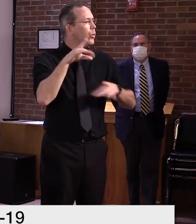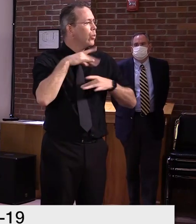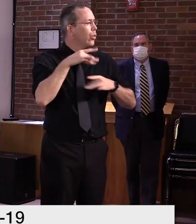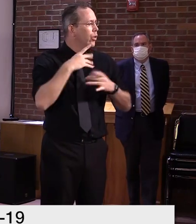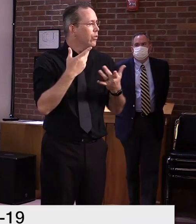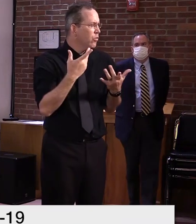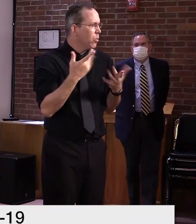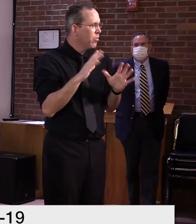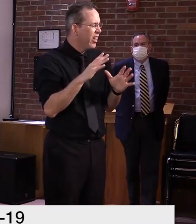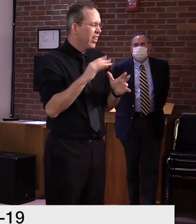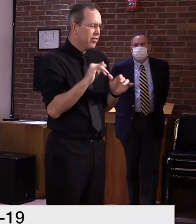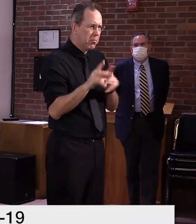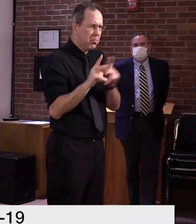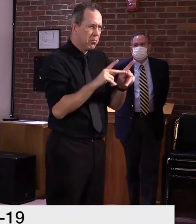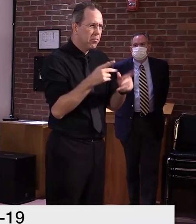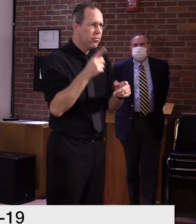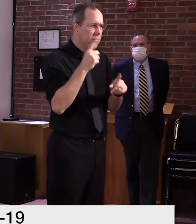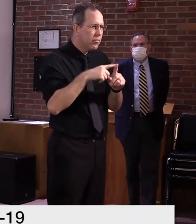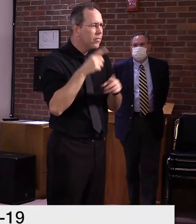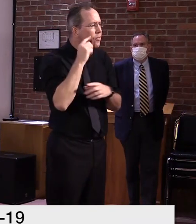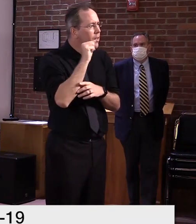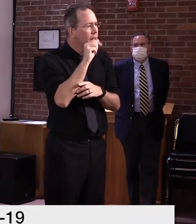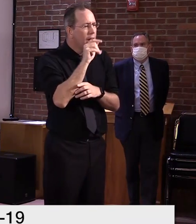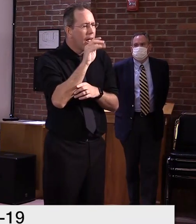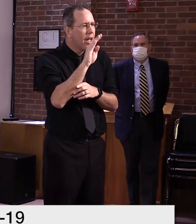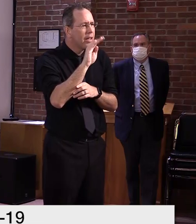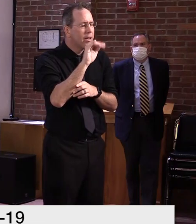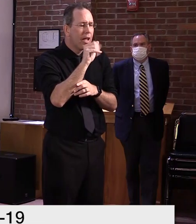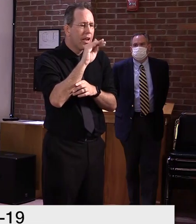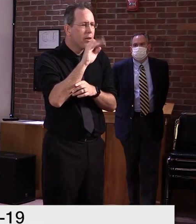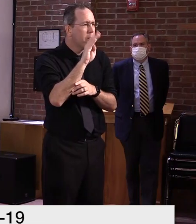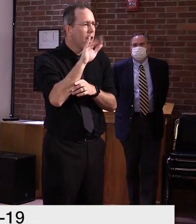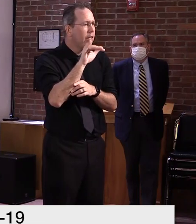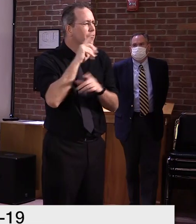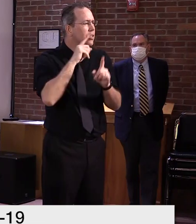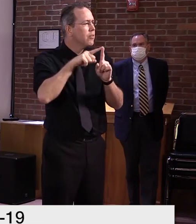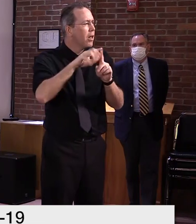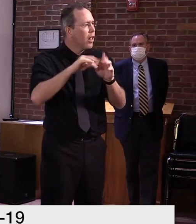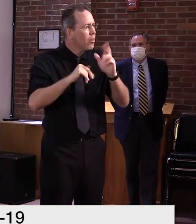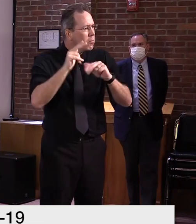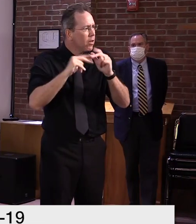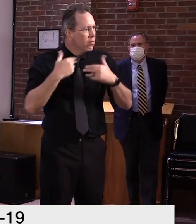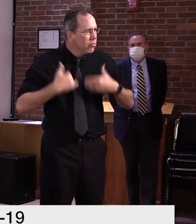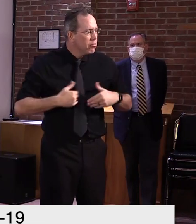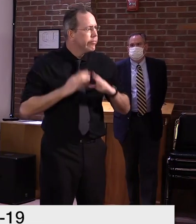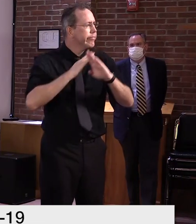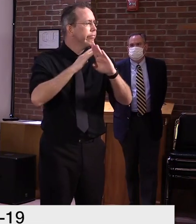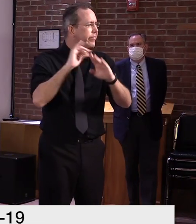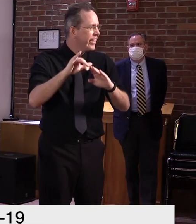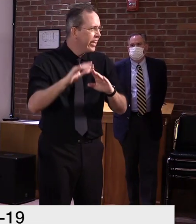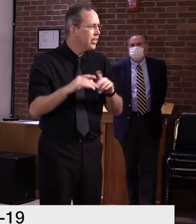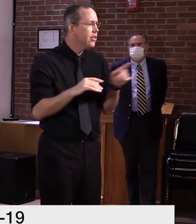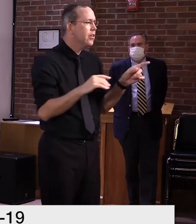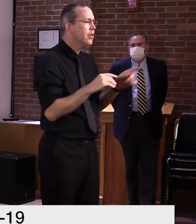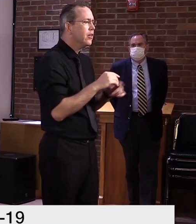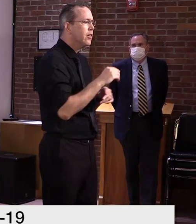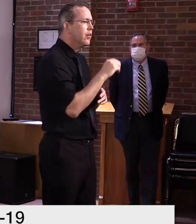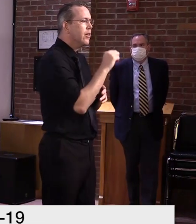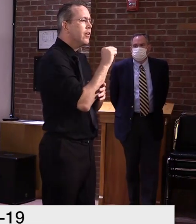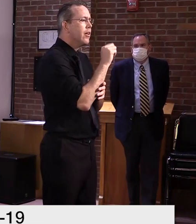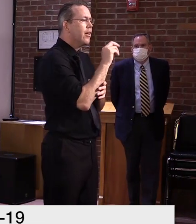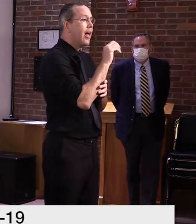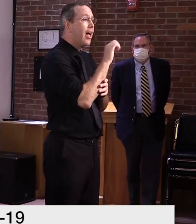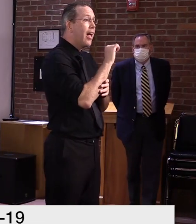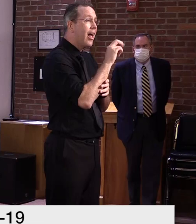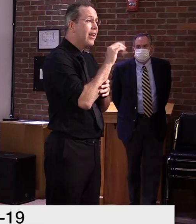against future infection. Antigen or PCR tests look for the virus itself. So one is the antigen,